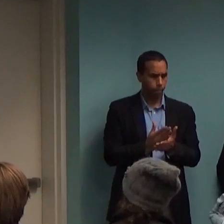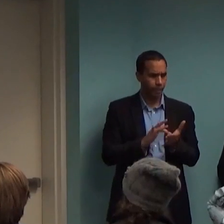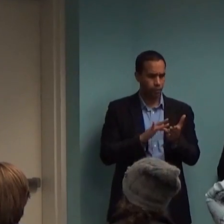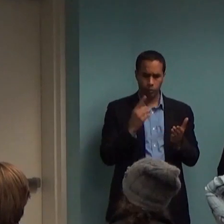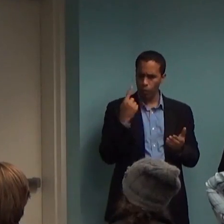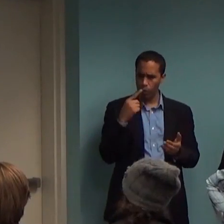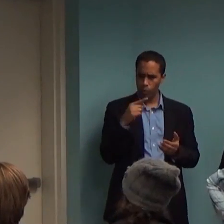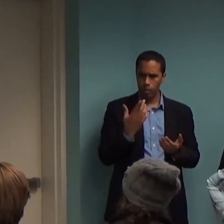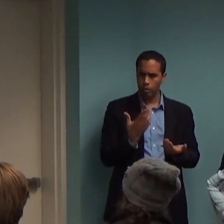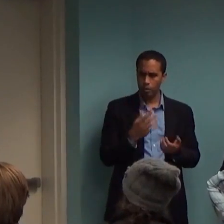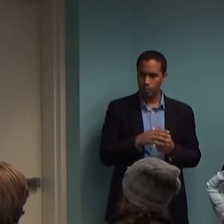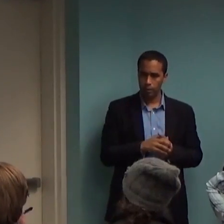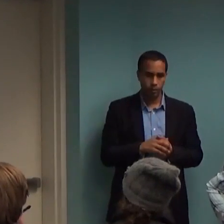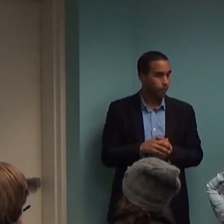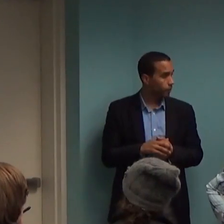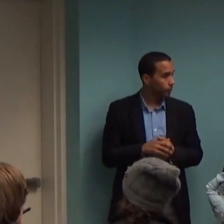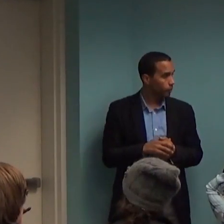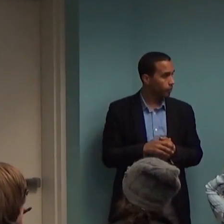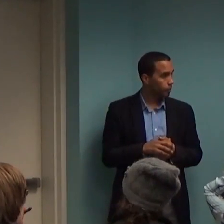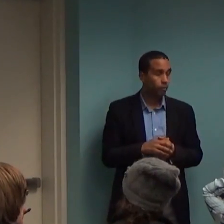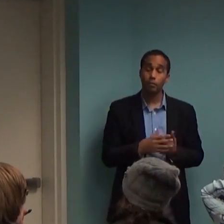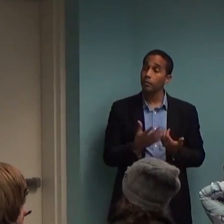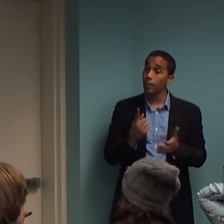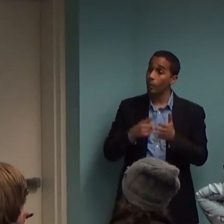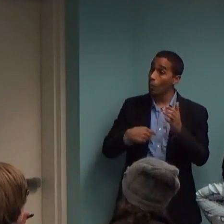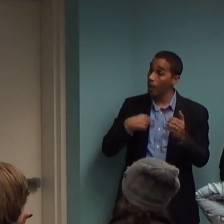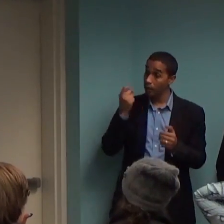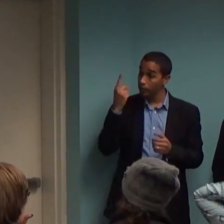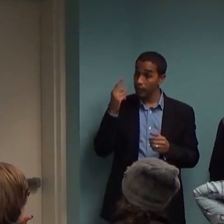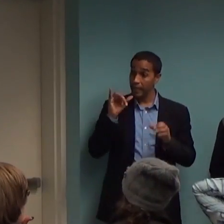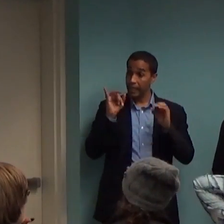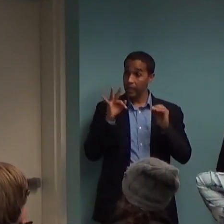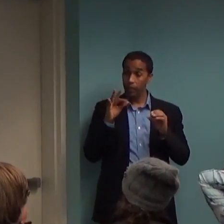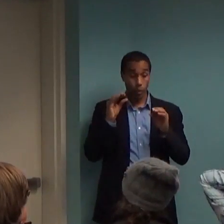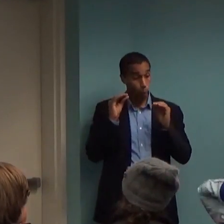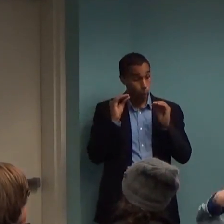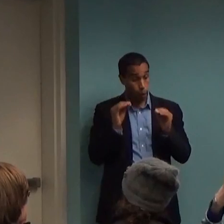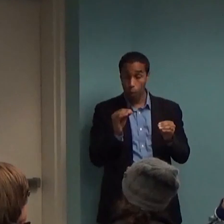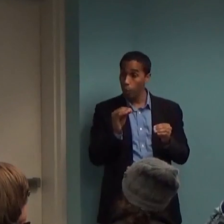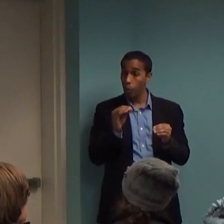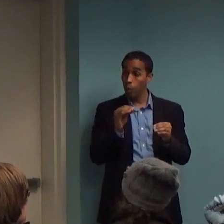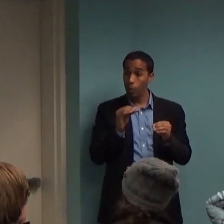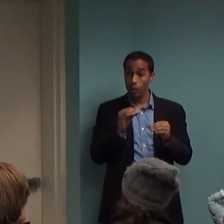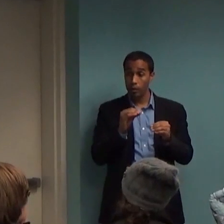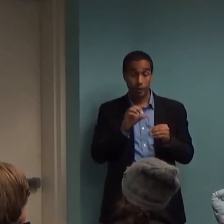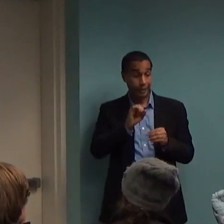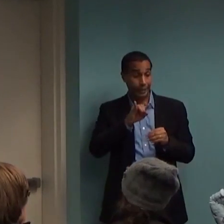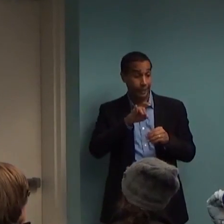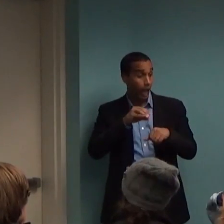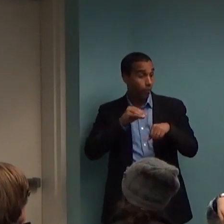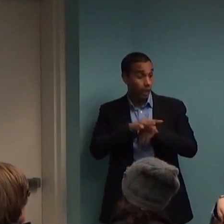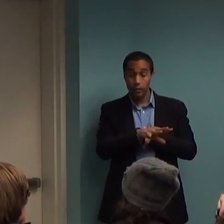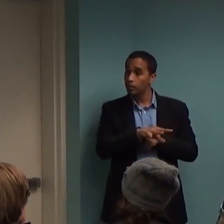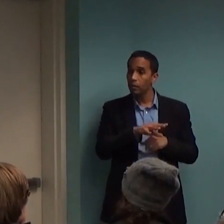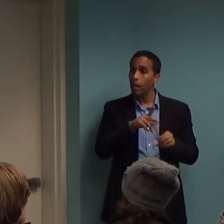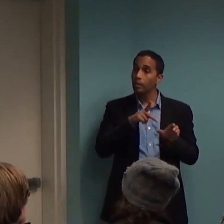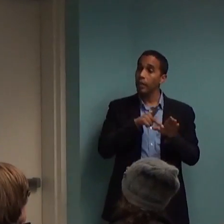is that if someone shows minimal or no side effects in the view of psychiatry, then that would mean that the